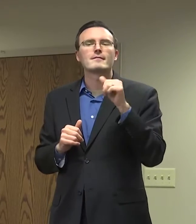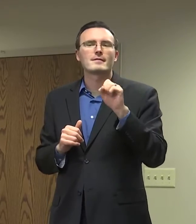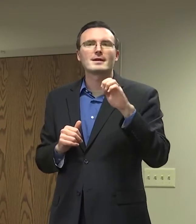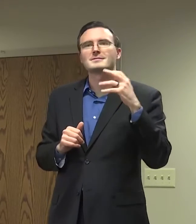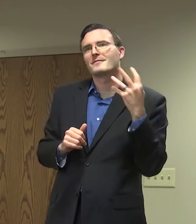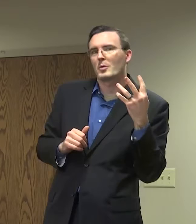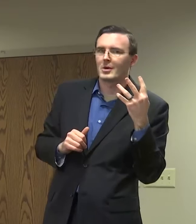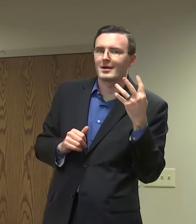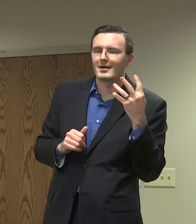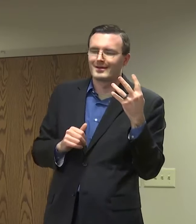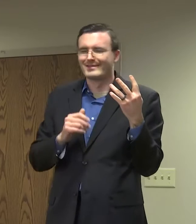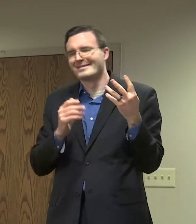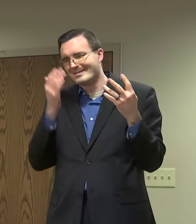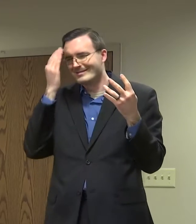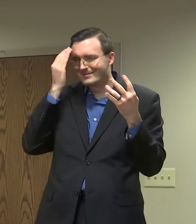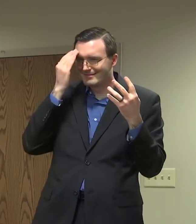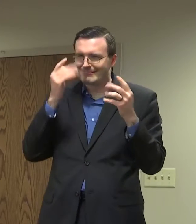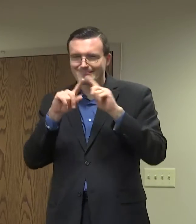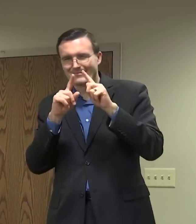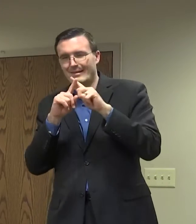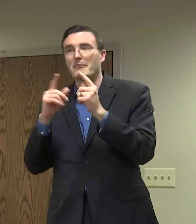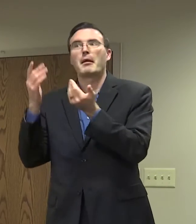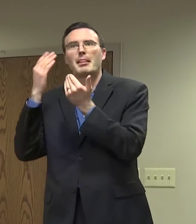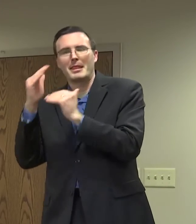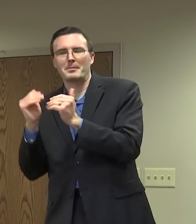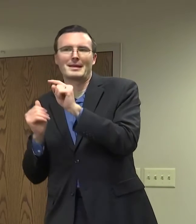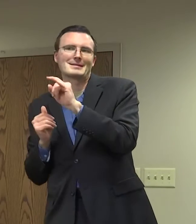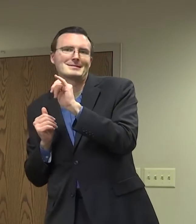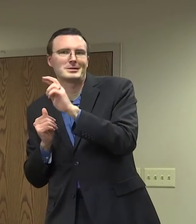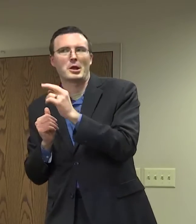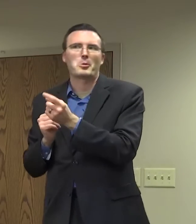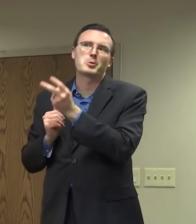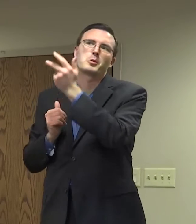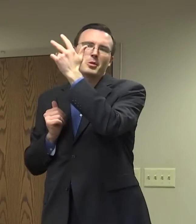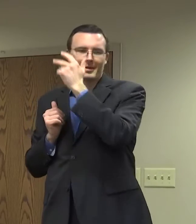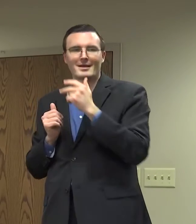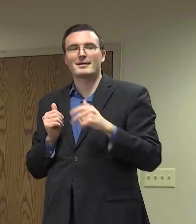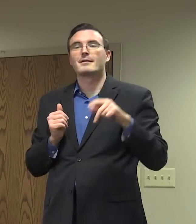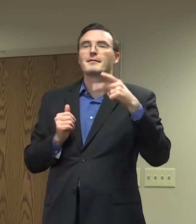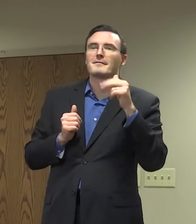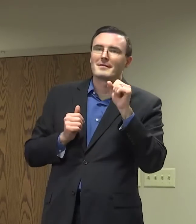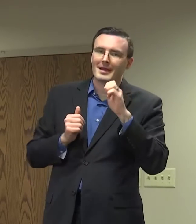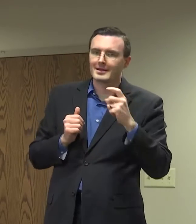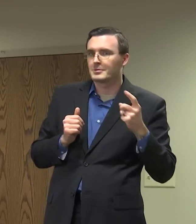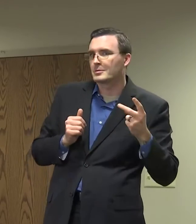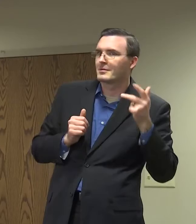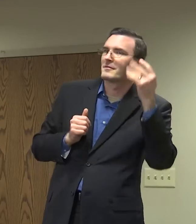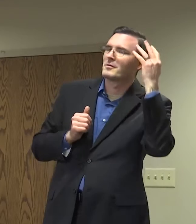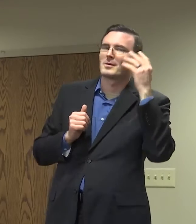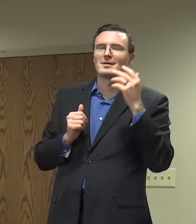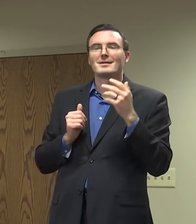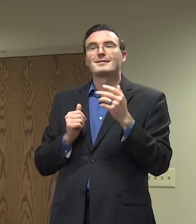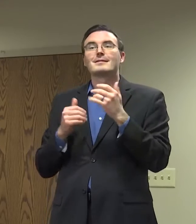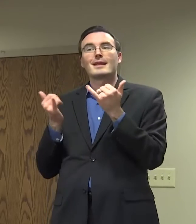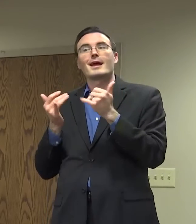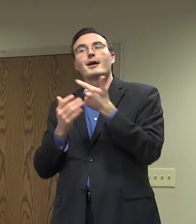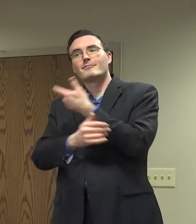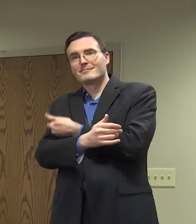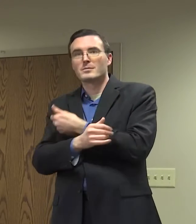vaccination, we've come out of mitigations of the tiers, and now phase four. And I call it patience and restraint.